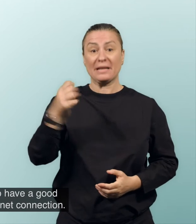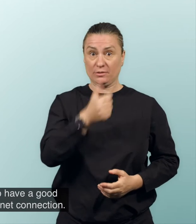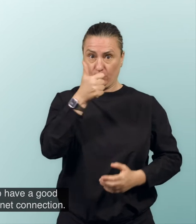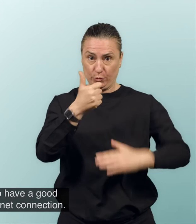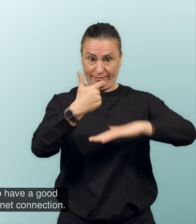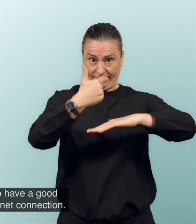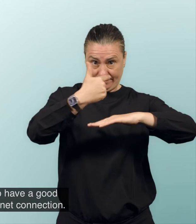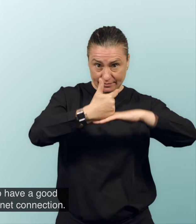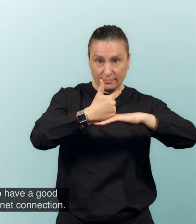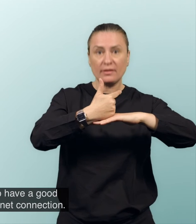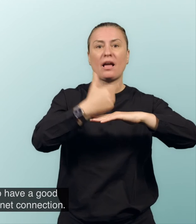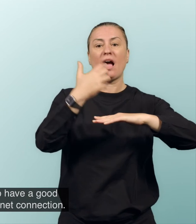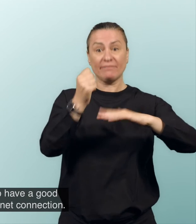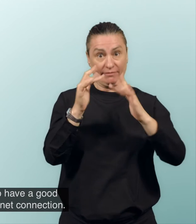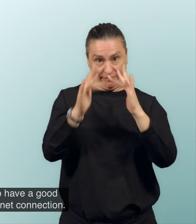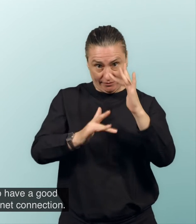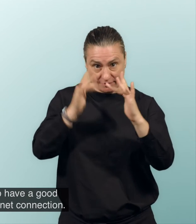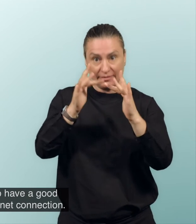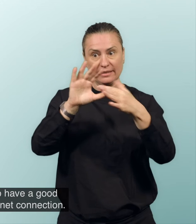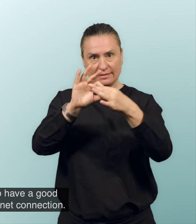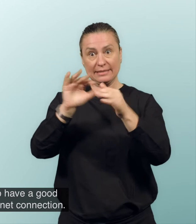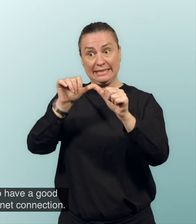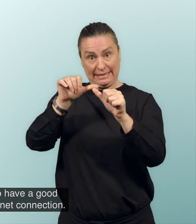It's important to have a good camera and internet connection.